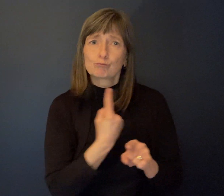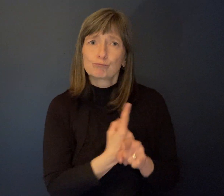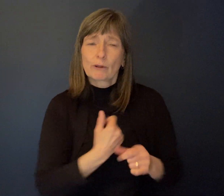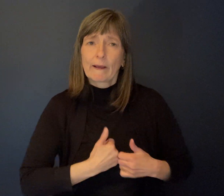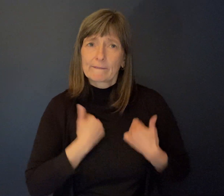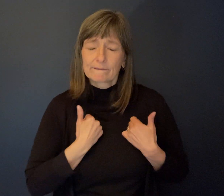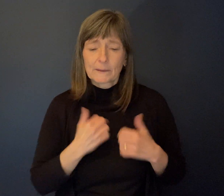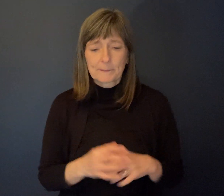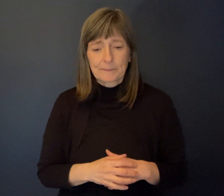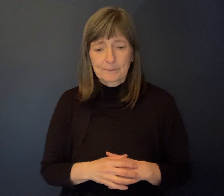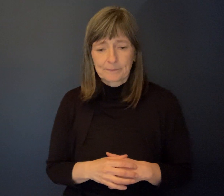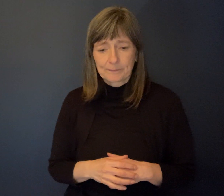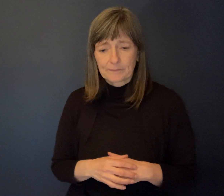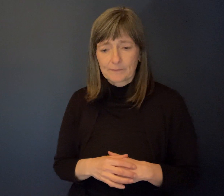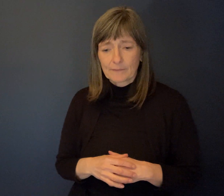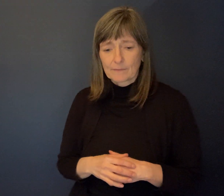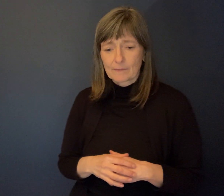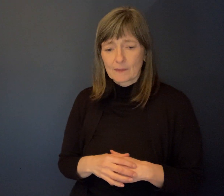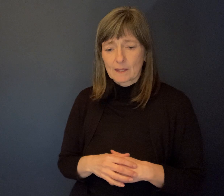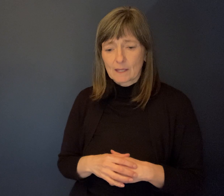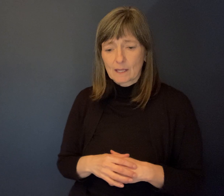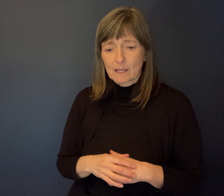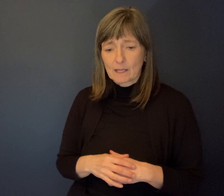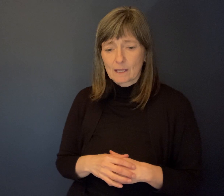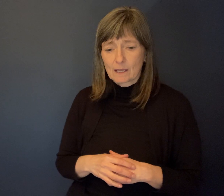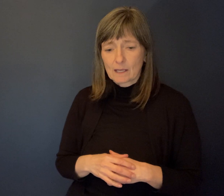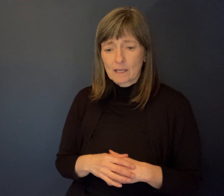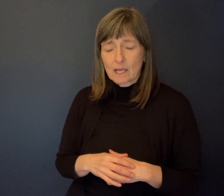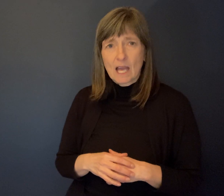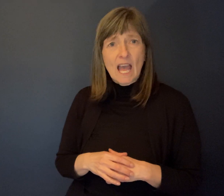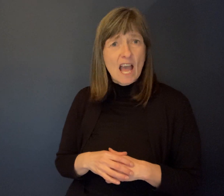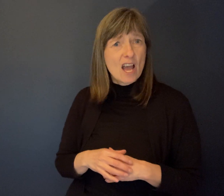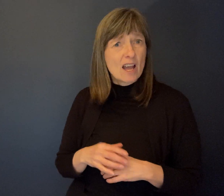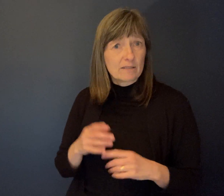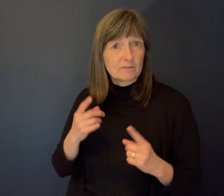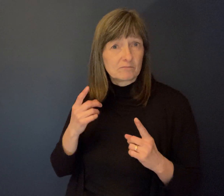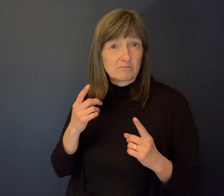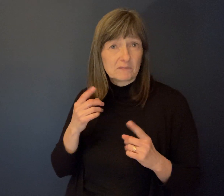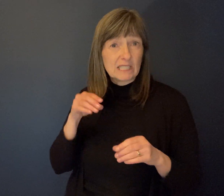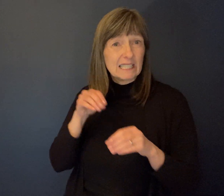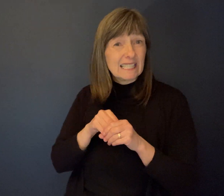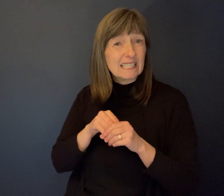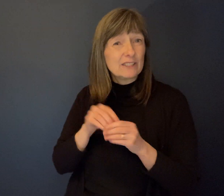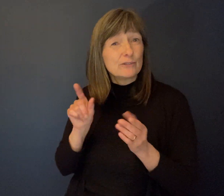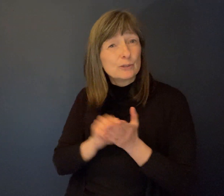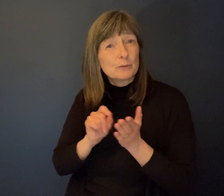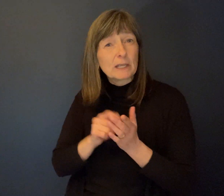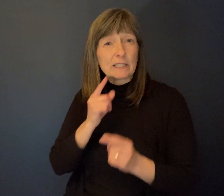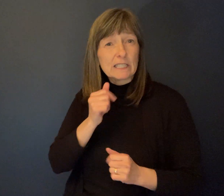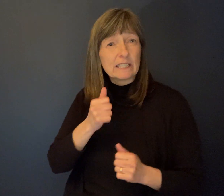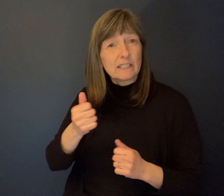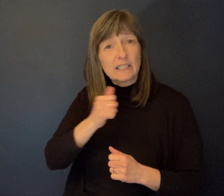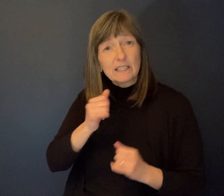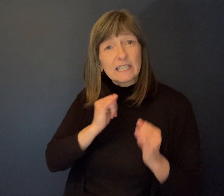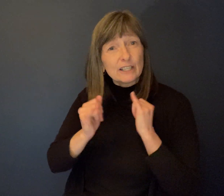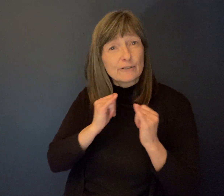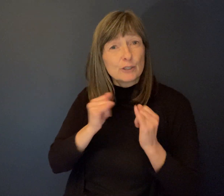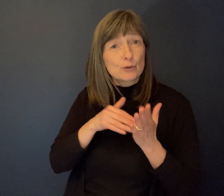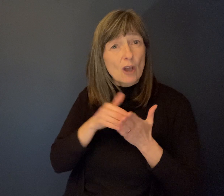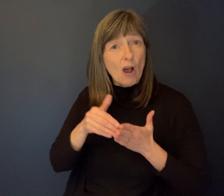prominent in the press, weren't they? Pardon me? Prominent in the press, these people, these leaders. Yes, they were. Absolutely. They